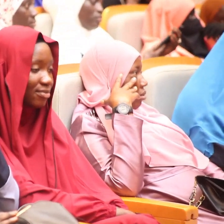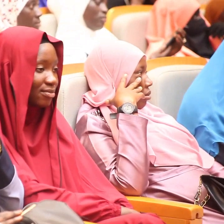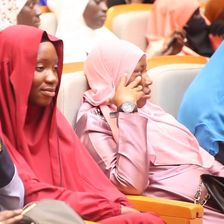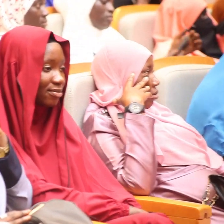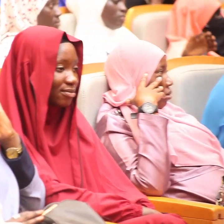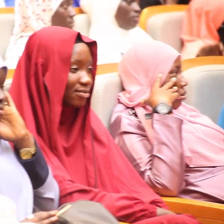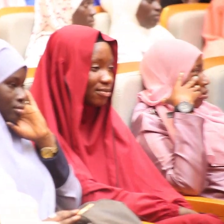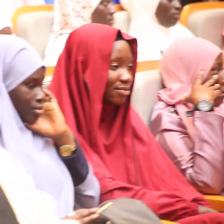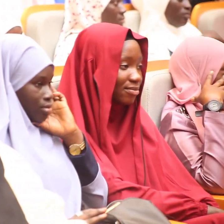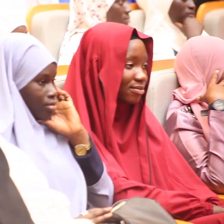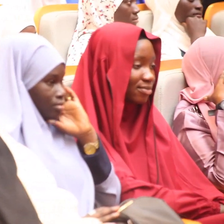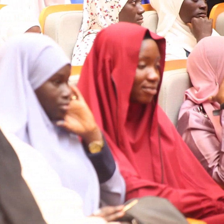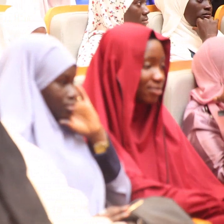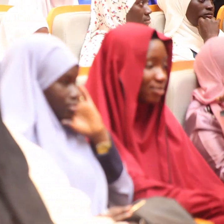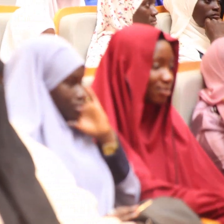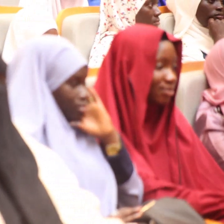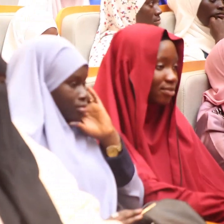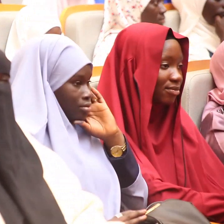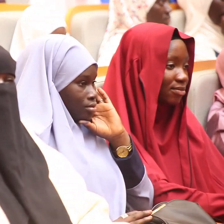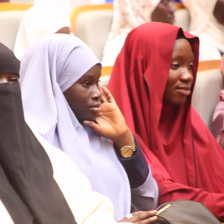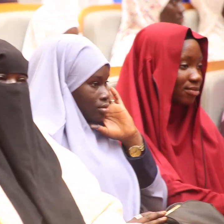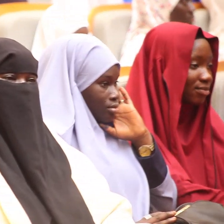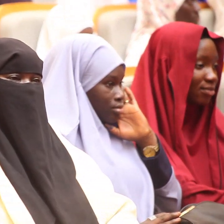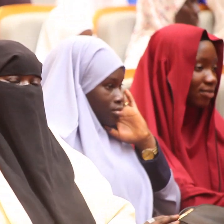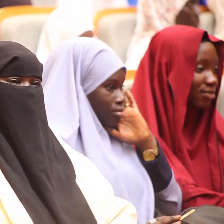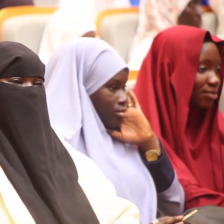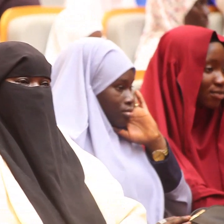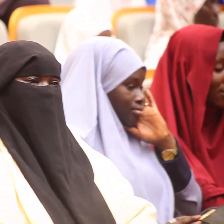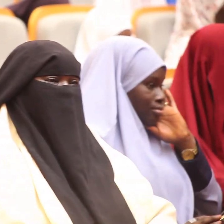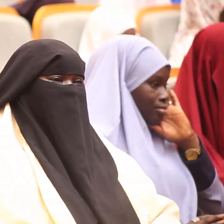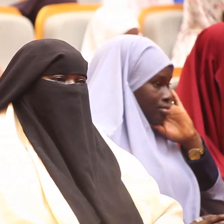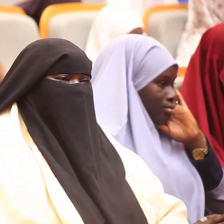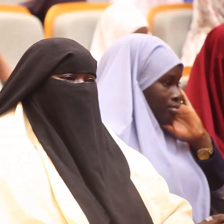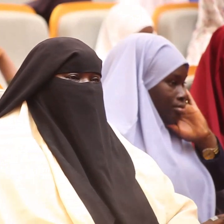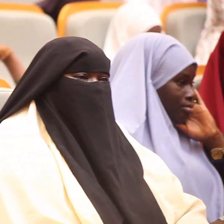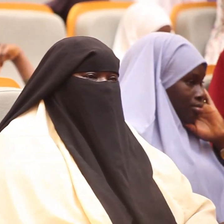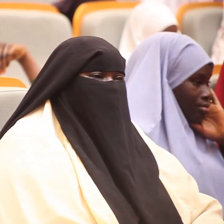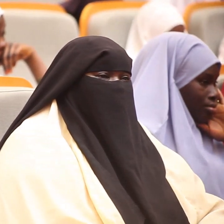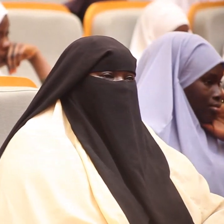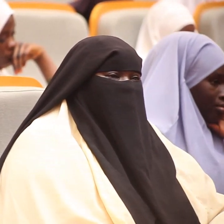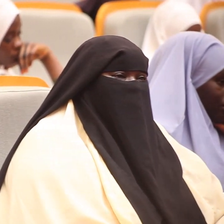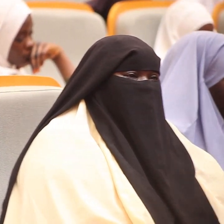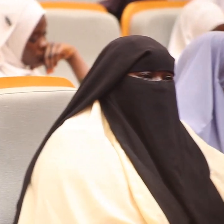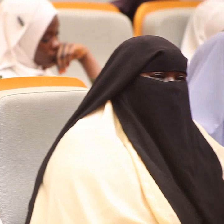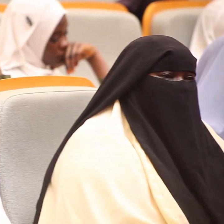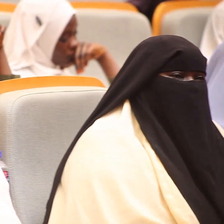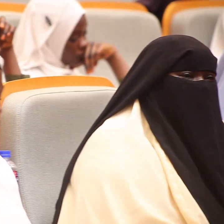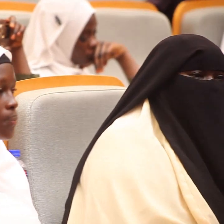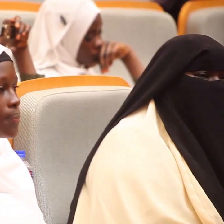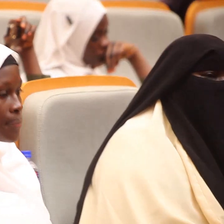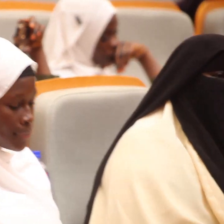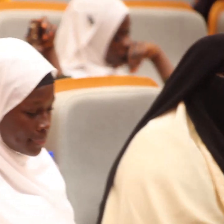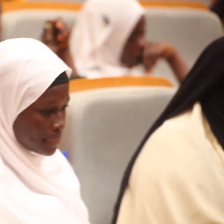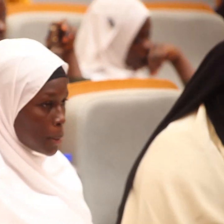each and everyone will give out what they have even the drug dealers and my mom sometimes she will make this joke